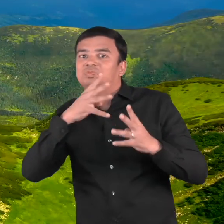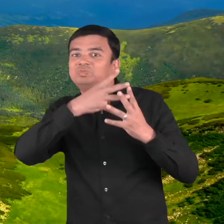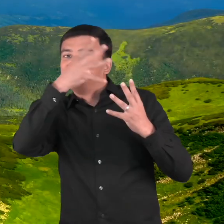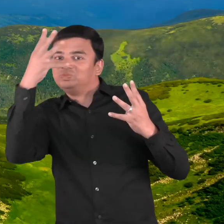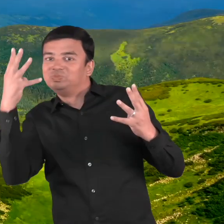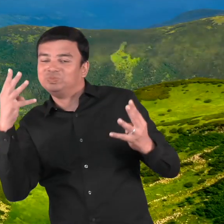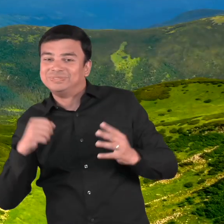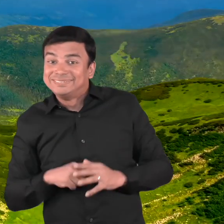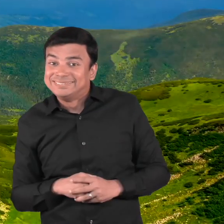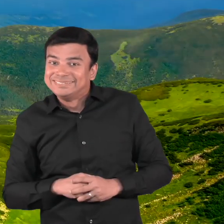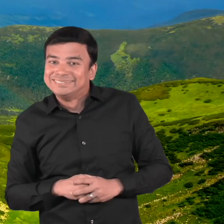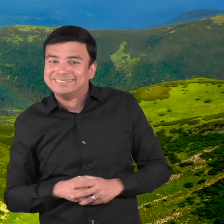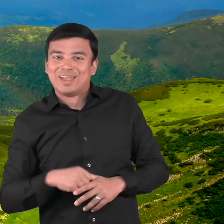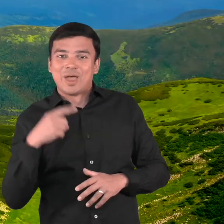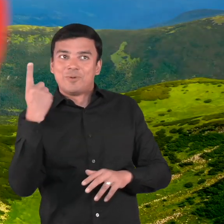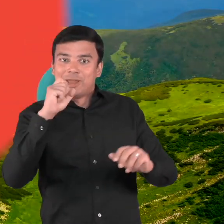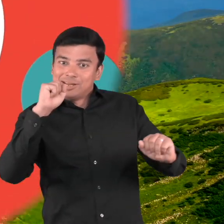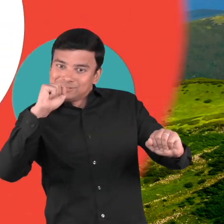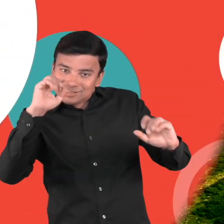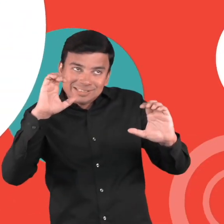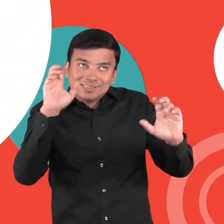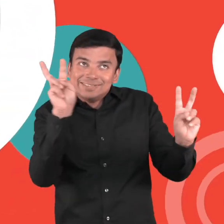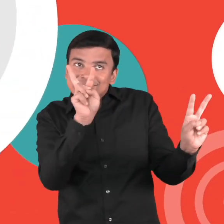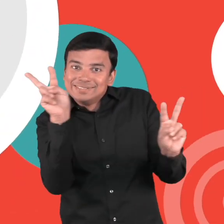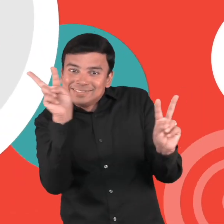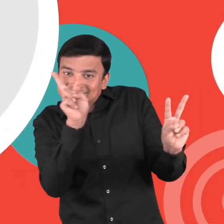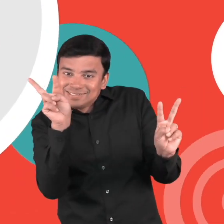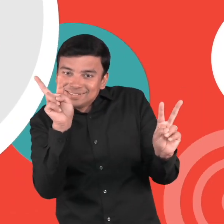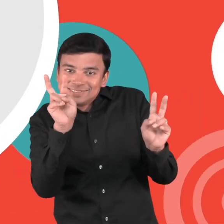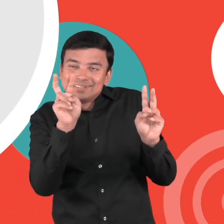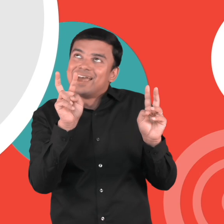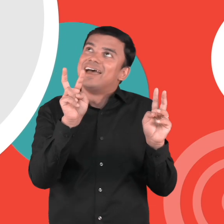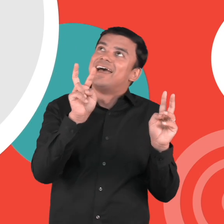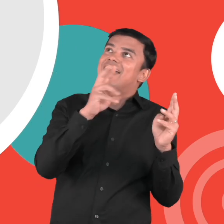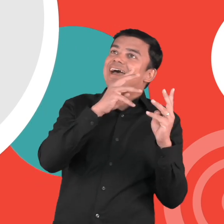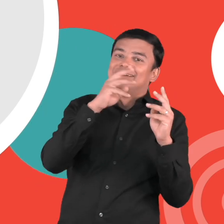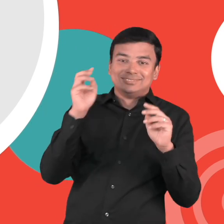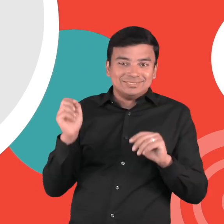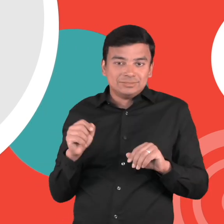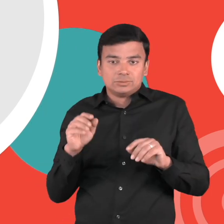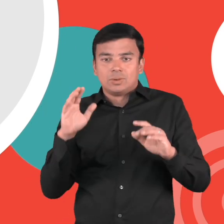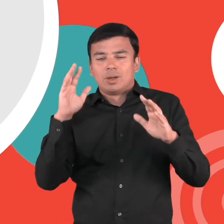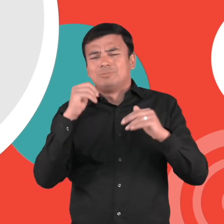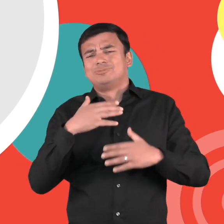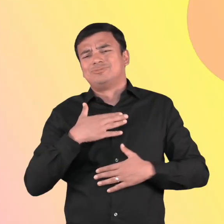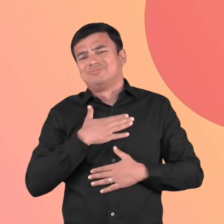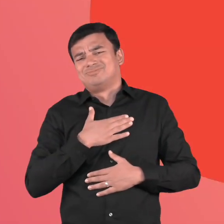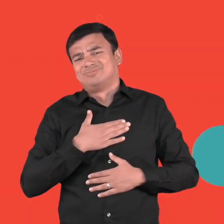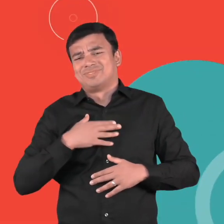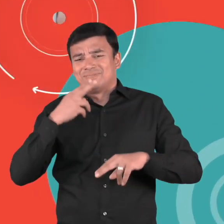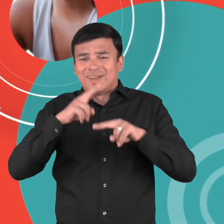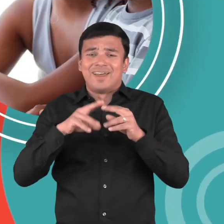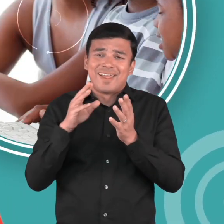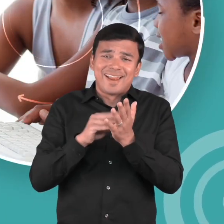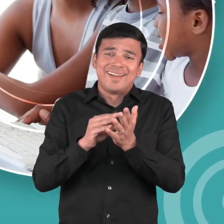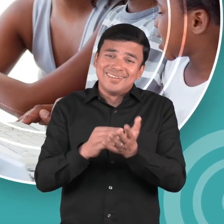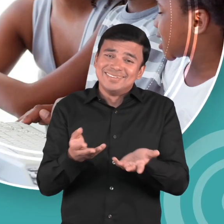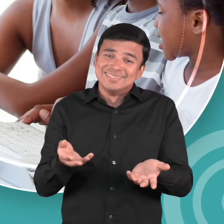eyes on the sky. Hope you had fun learning with us! Visit us at learnbright.org